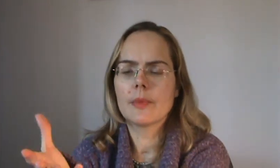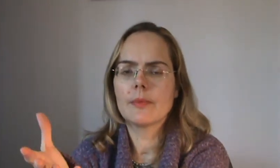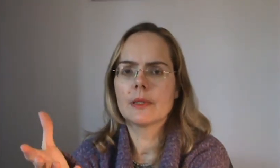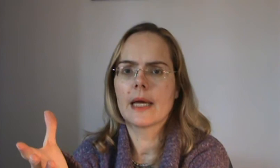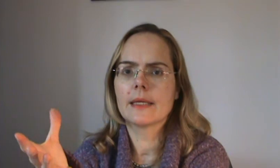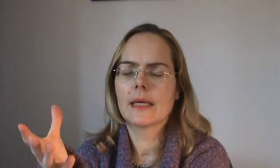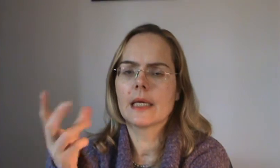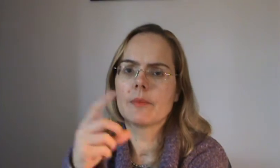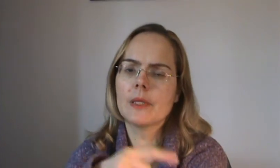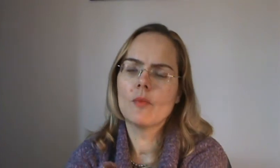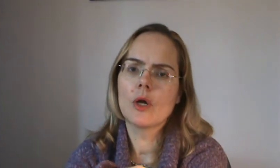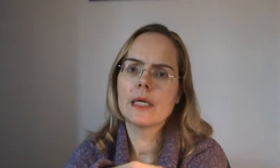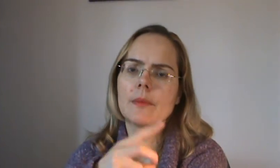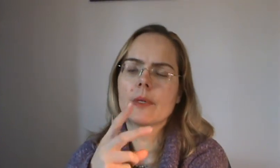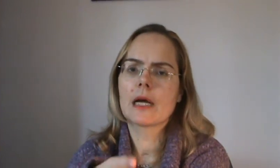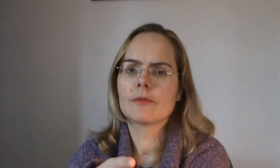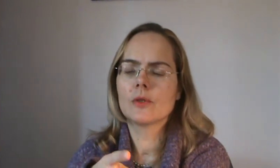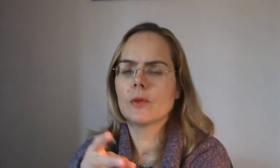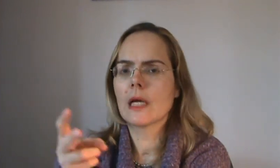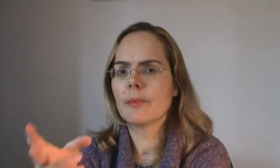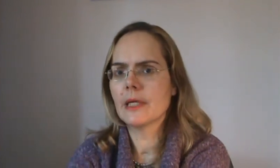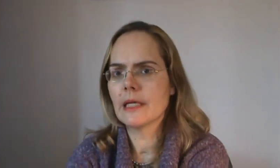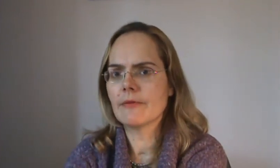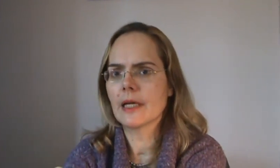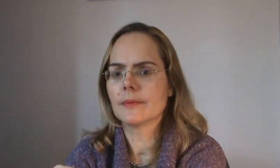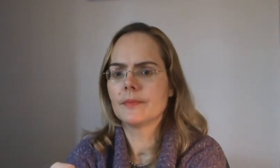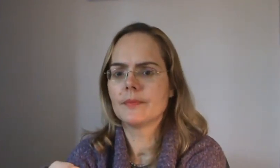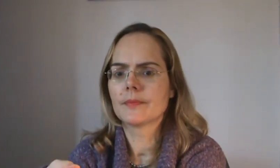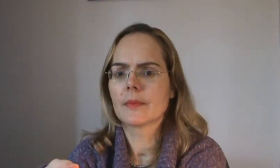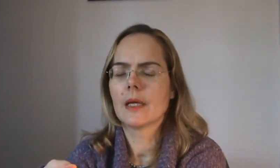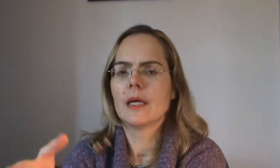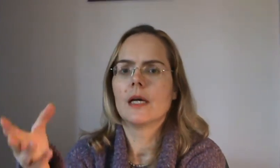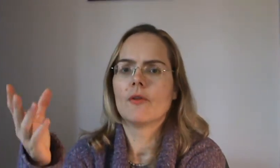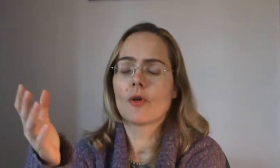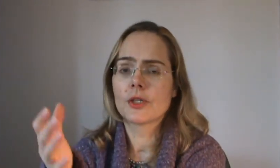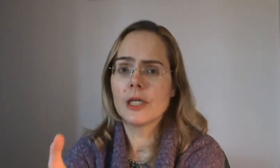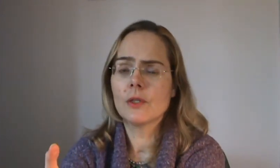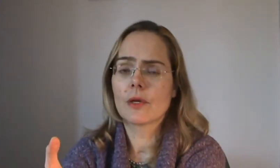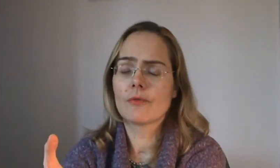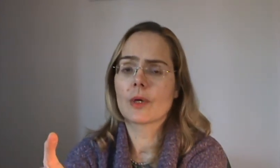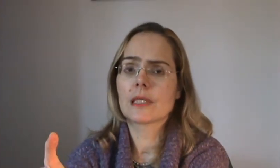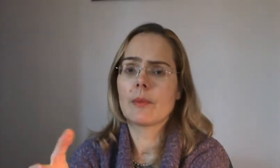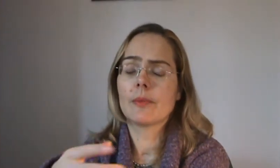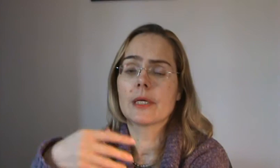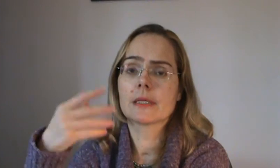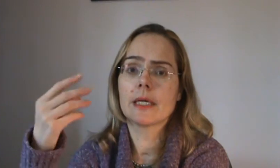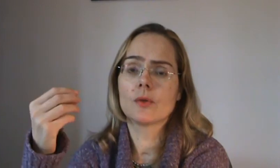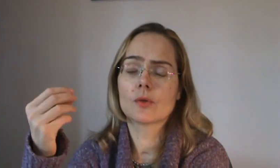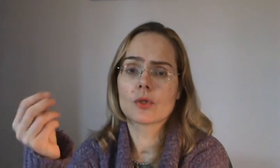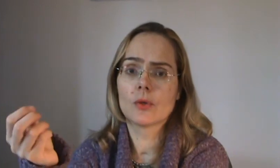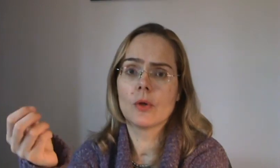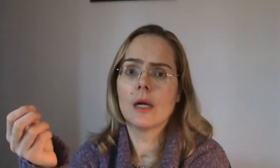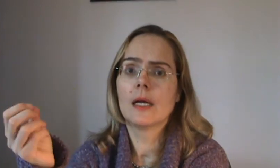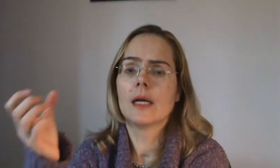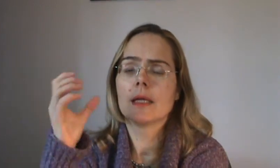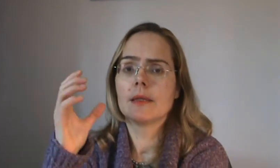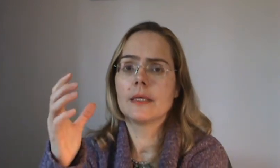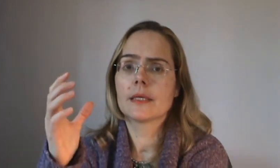people like taking it mid-morning, mid-afternoon and mid-evening. For children, for example, because they go to school, the